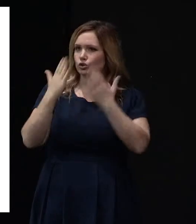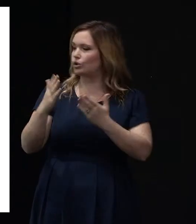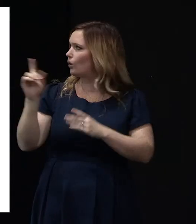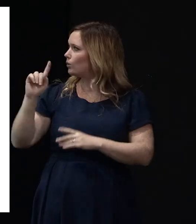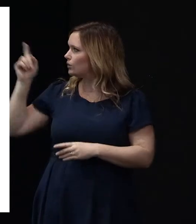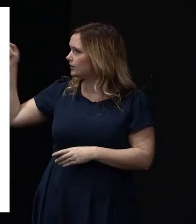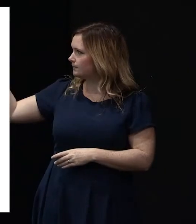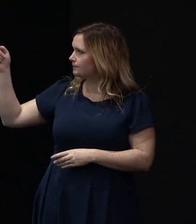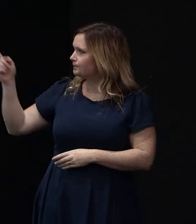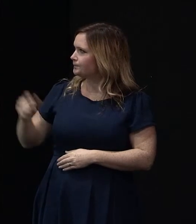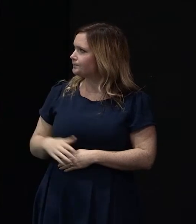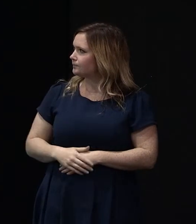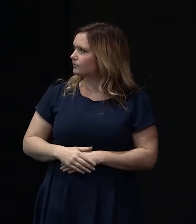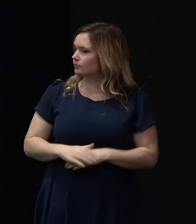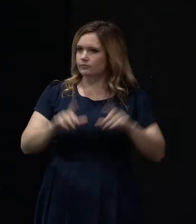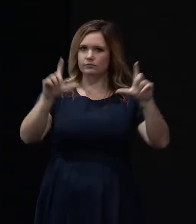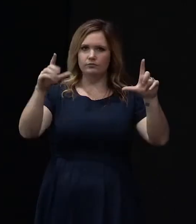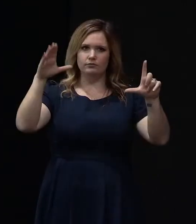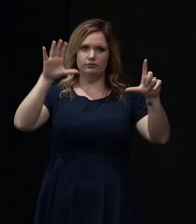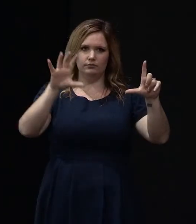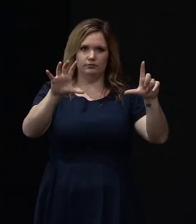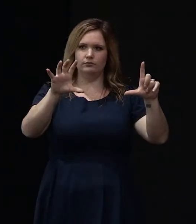the picture on the bottom right hand corner there.